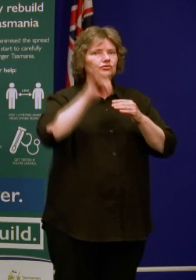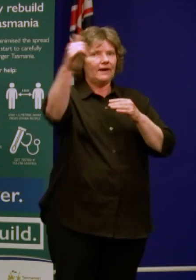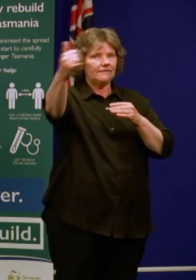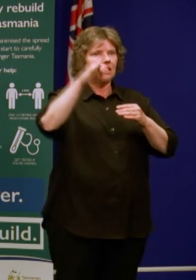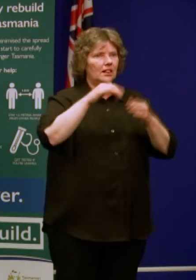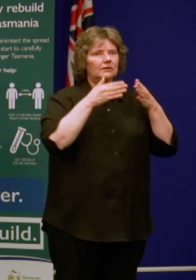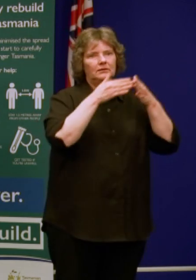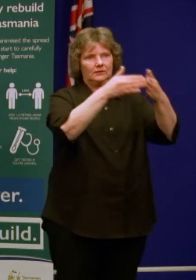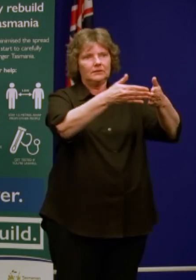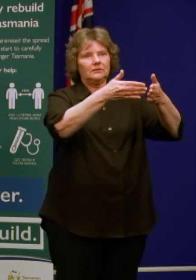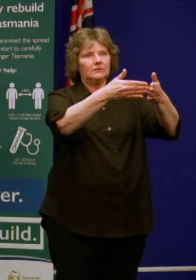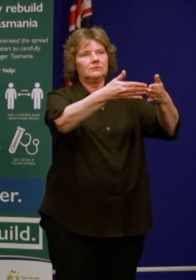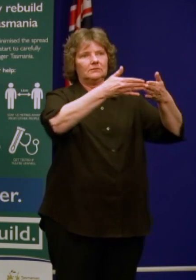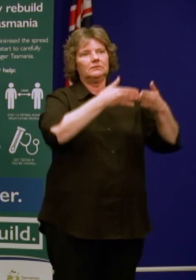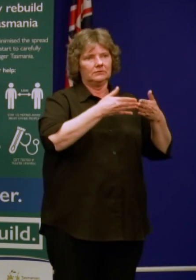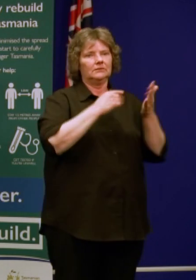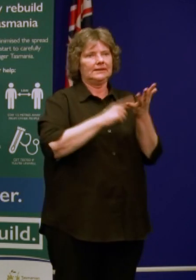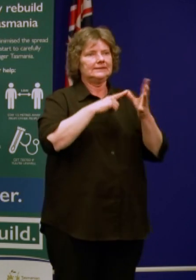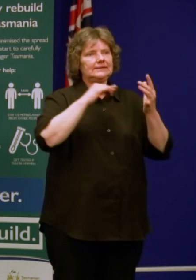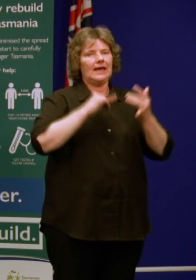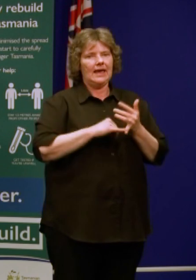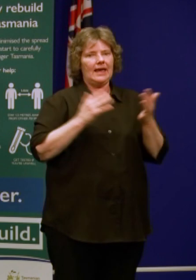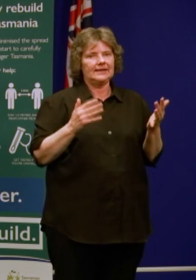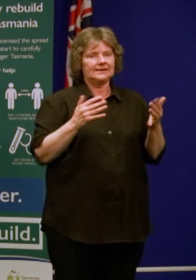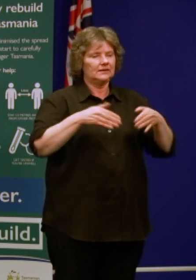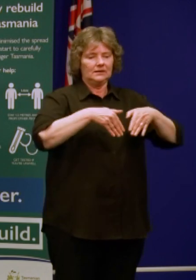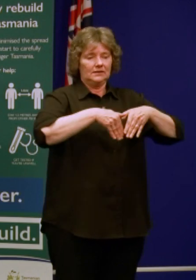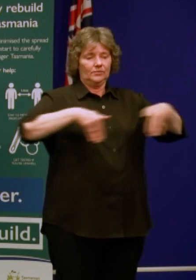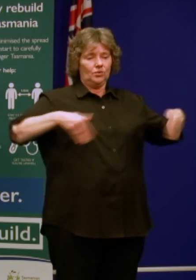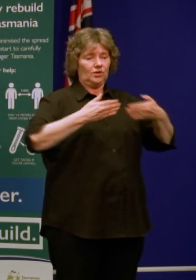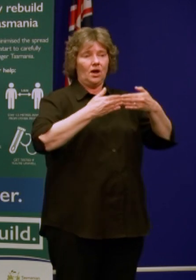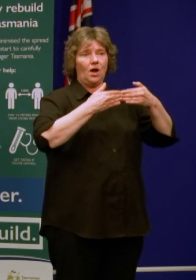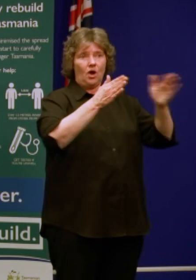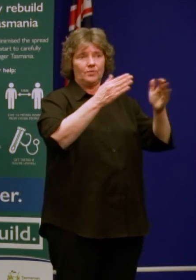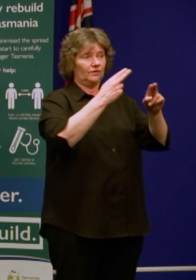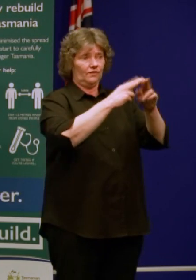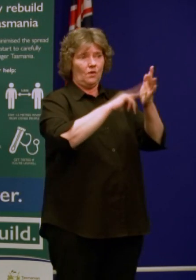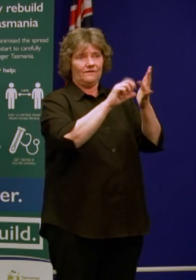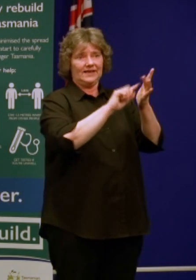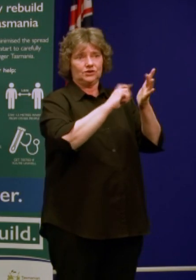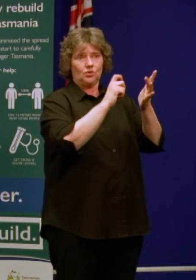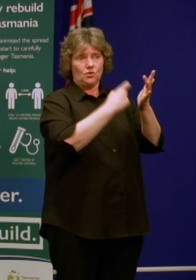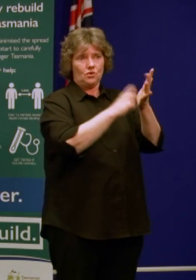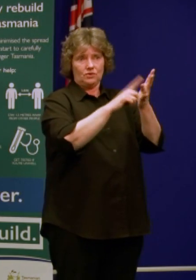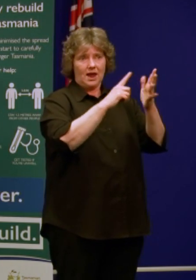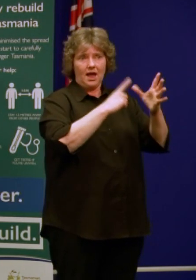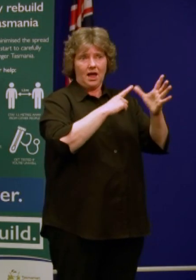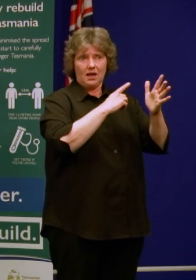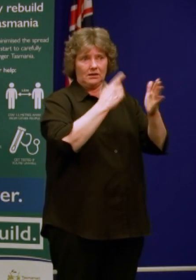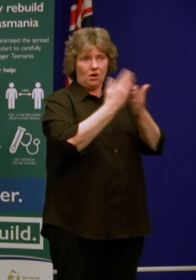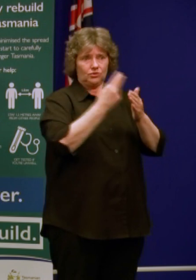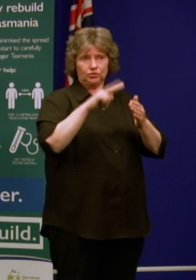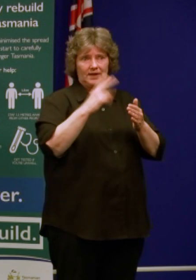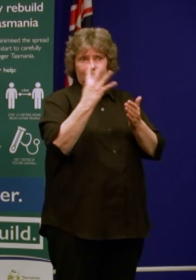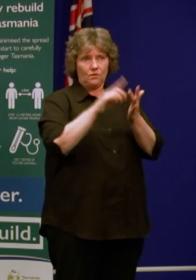but we will not be opening our borders to Victoria on the 24th of this month and obviously we'll continue to assess